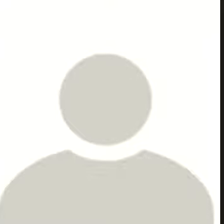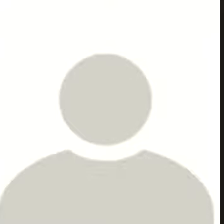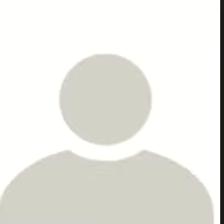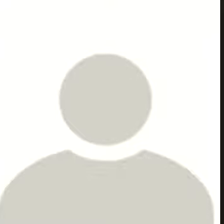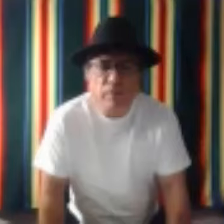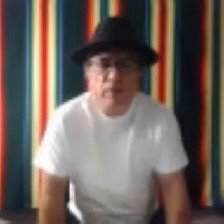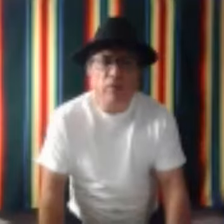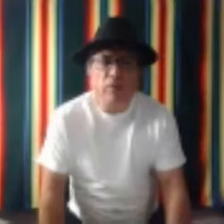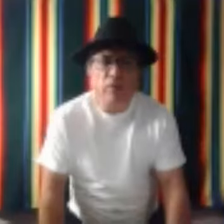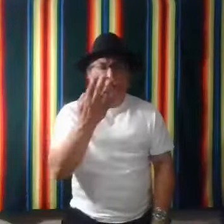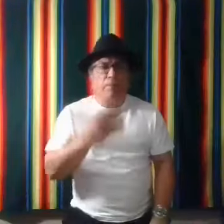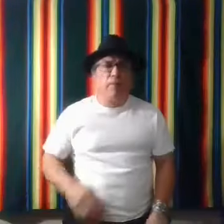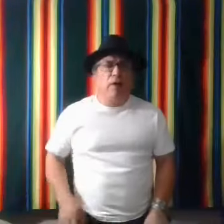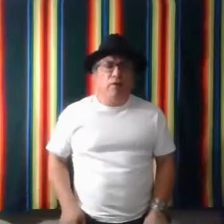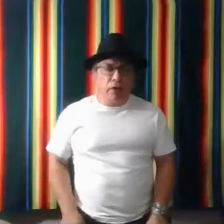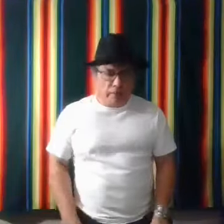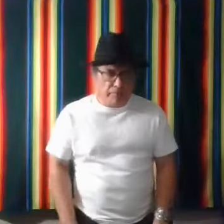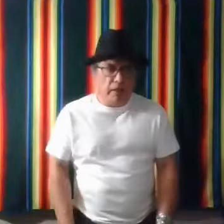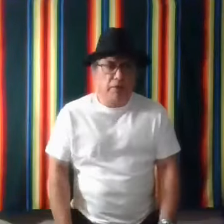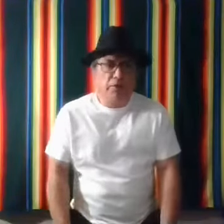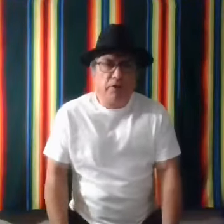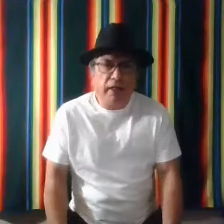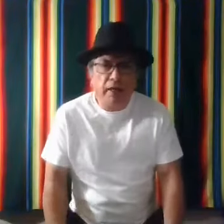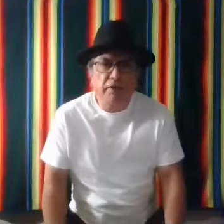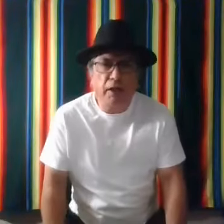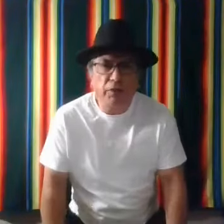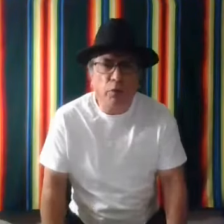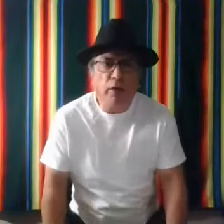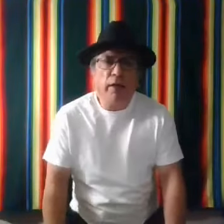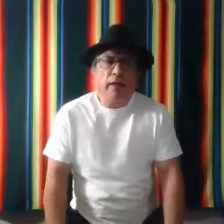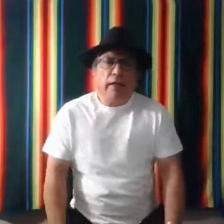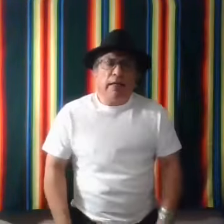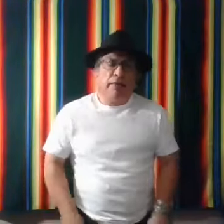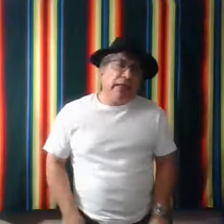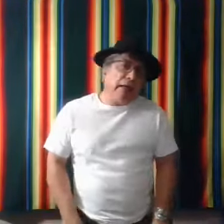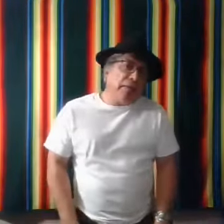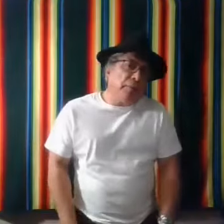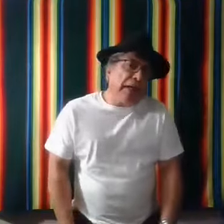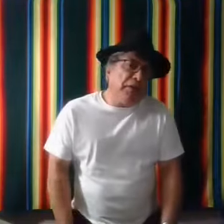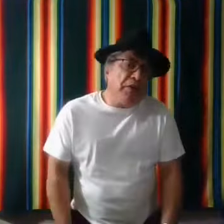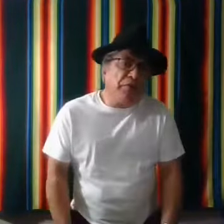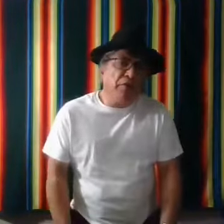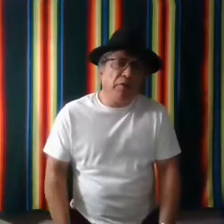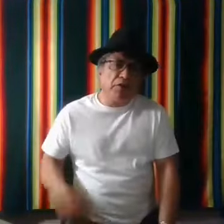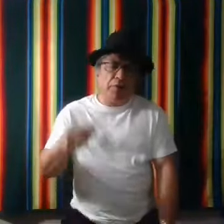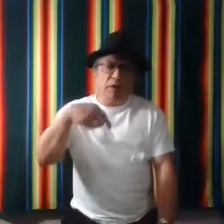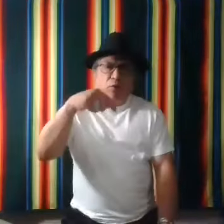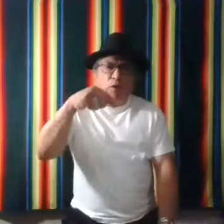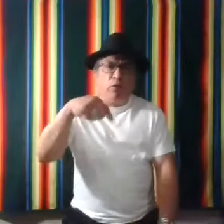the four seasons yeah yeah they have signs for it and i think it may differ just depending where